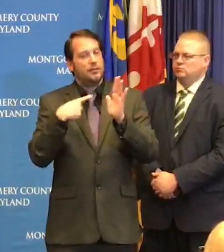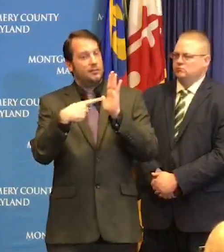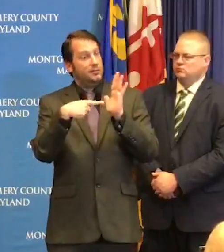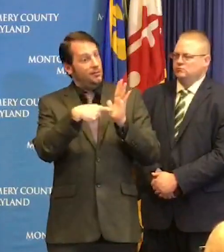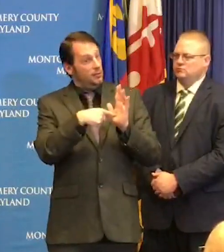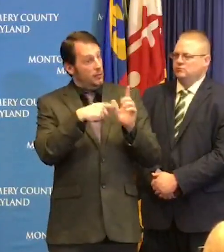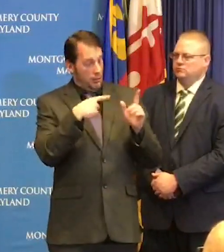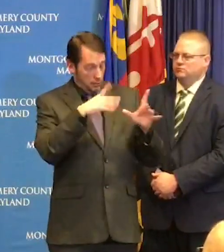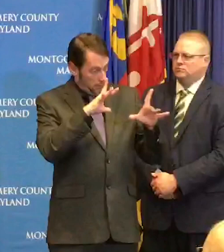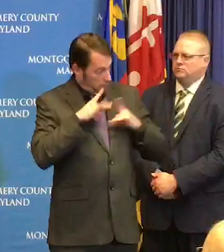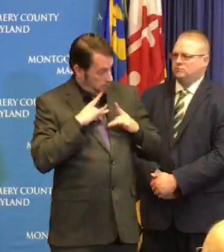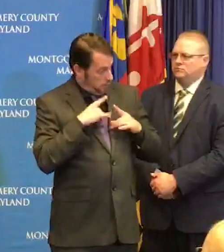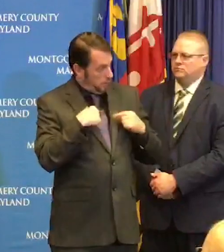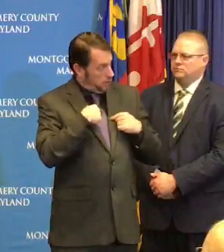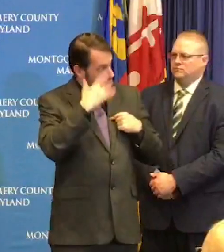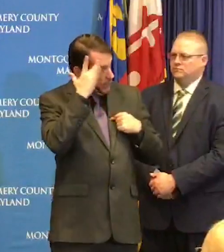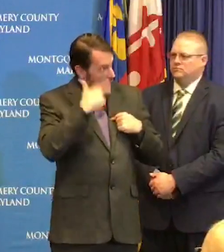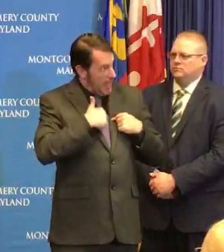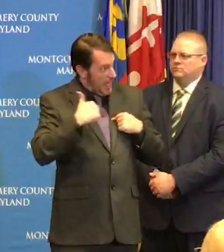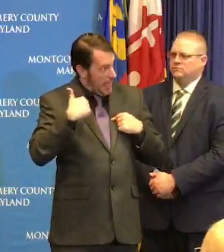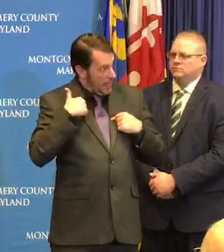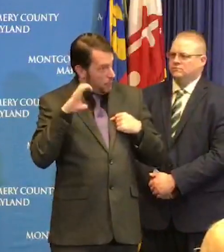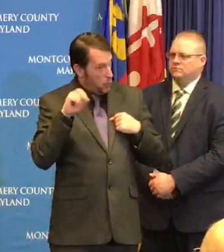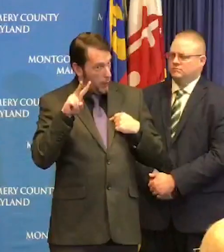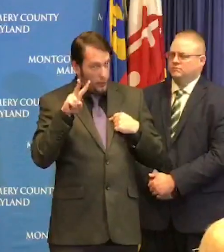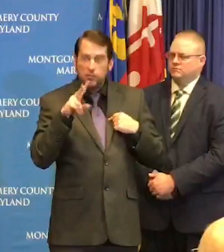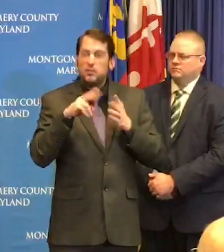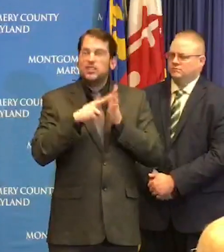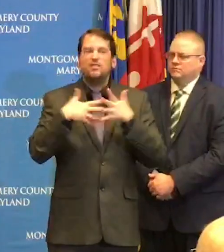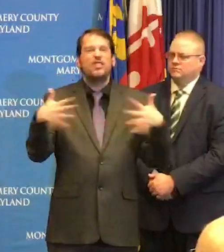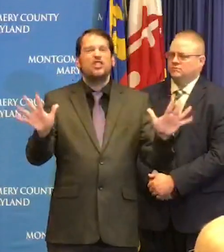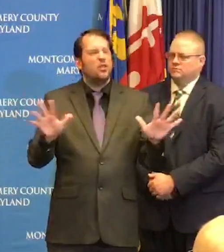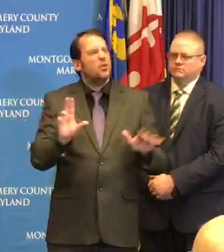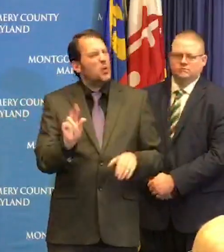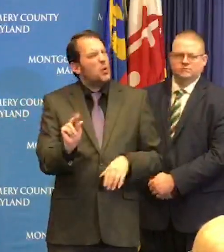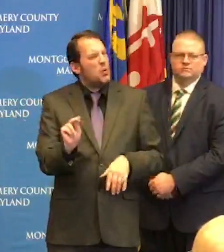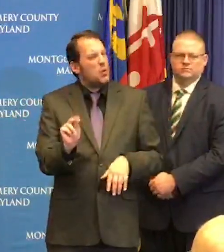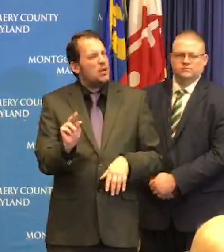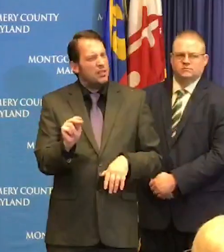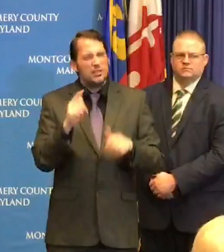folks will have a mild to moderate set of symptoms and recover fully.